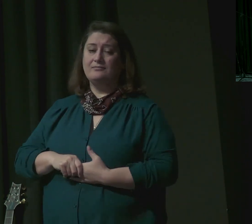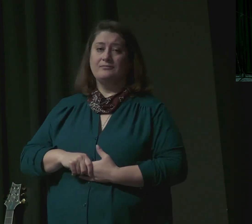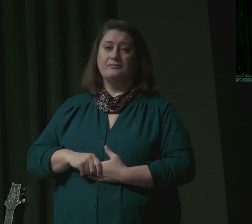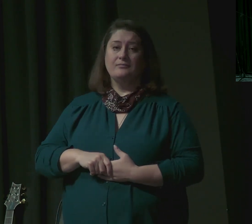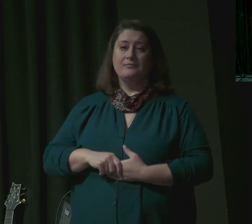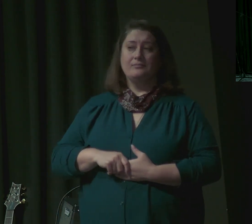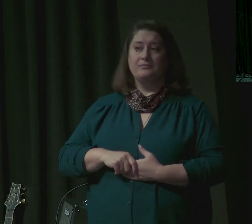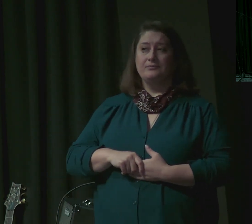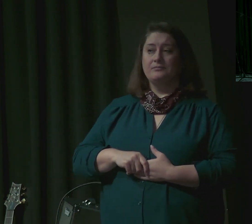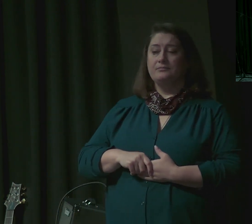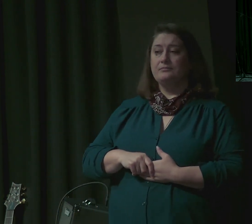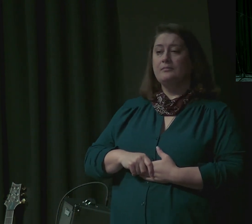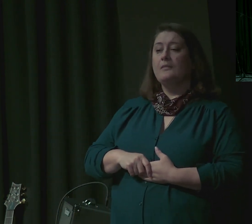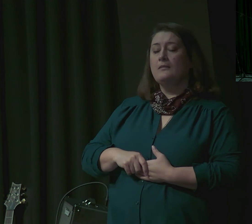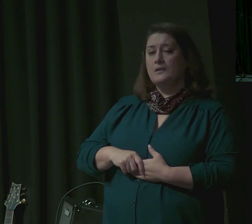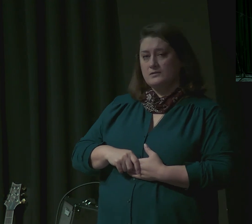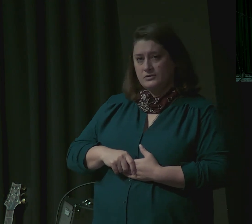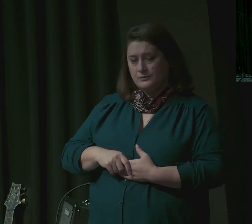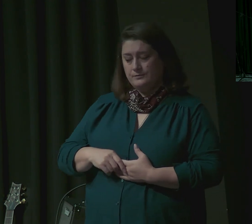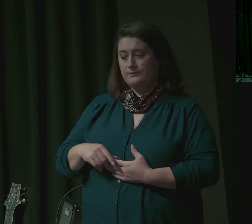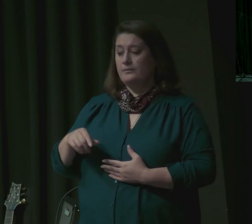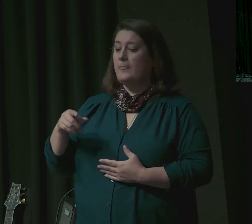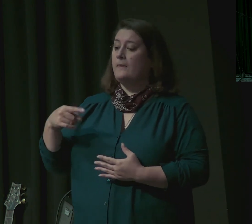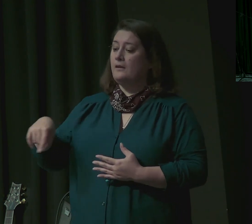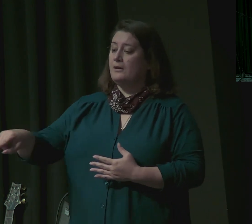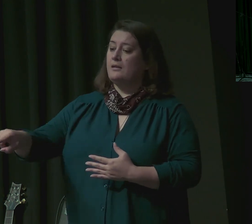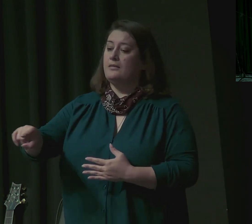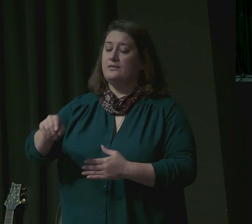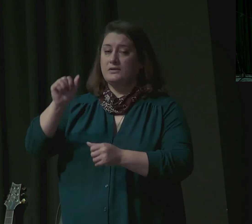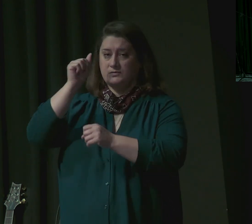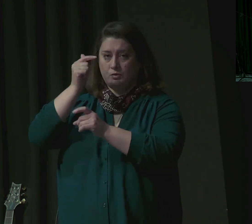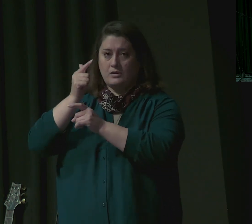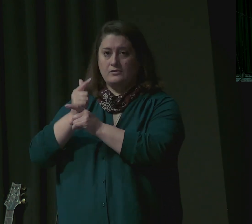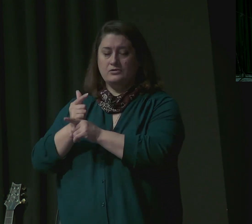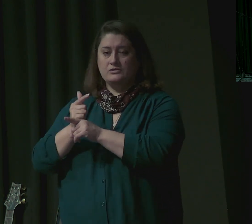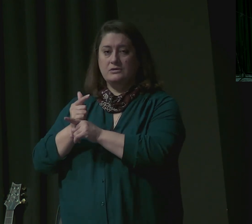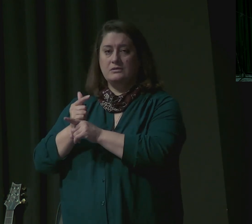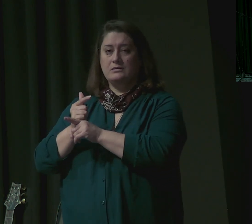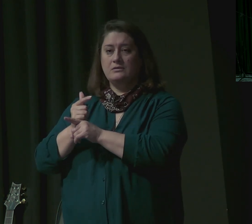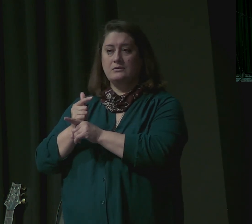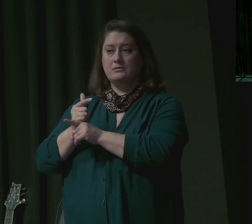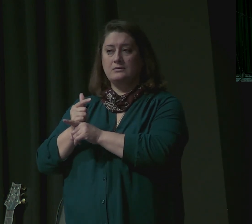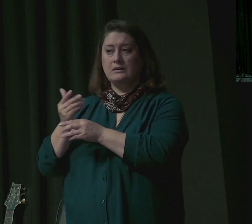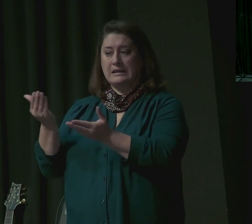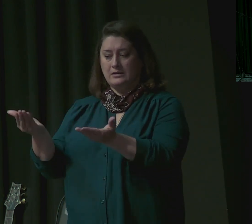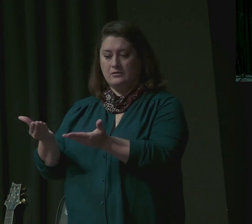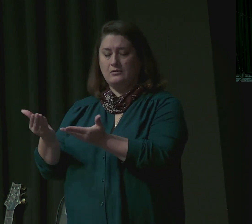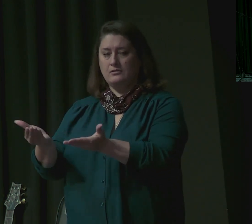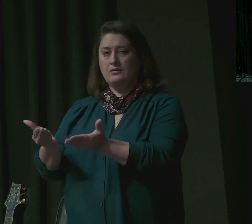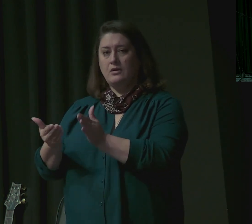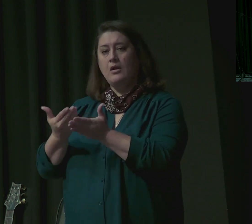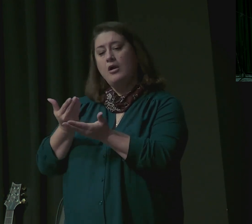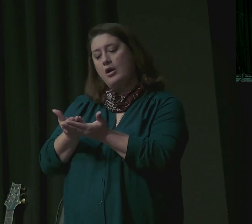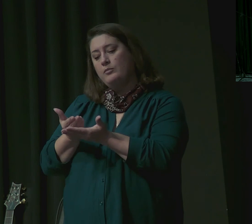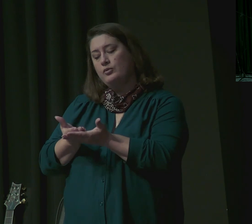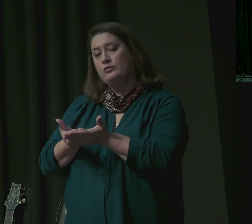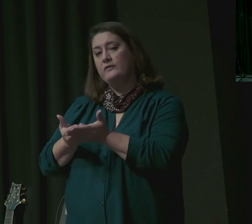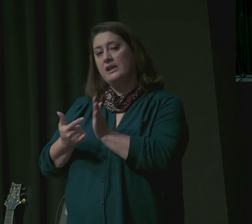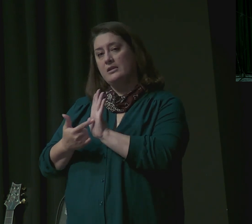but we are taught something very important in the Romans text we just don't stop at being